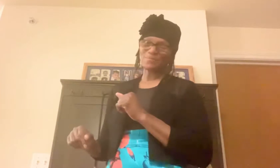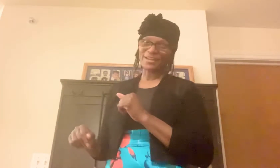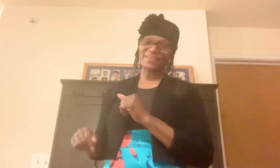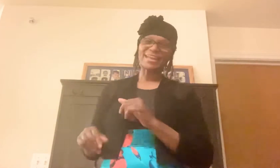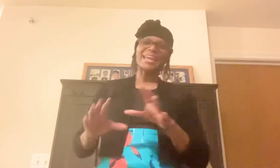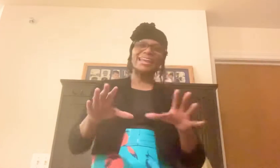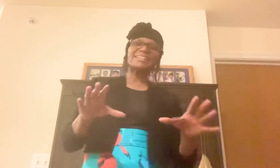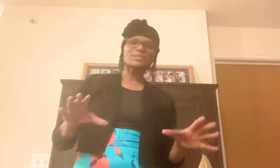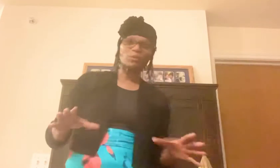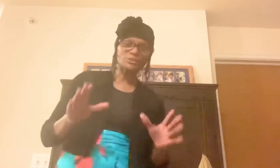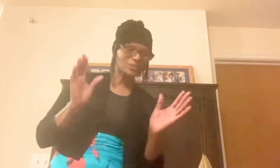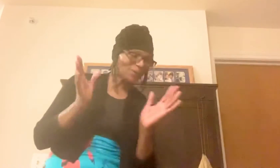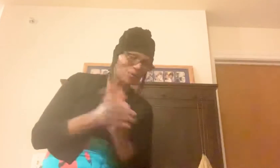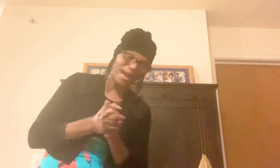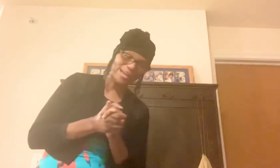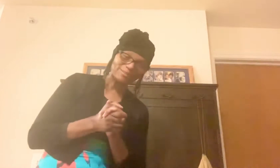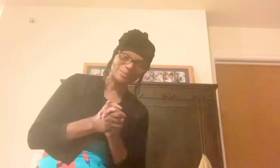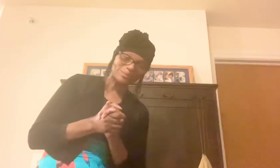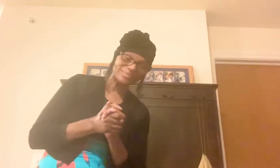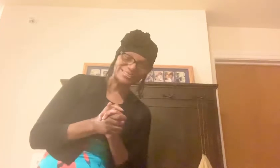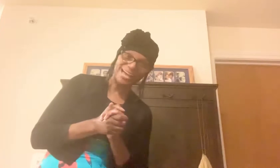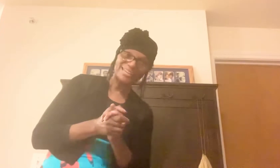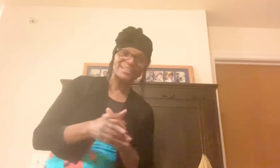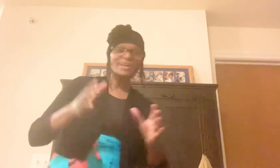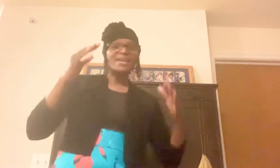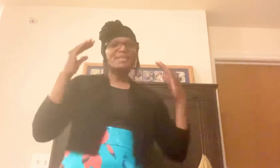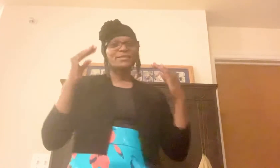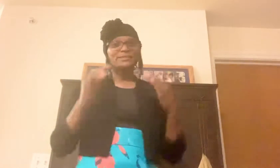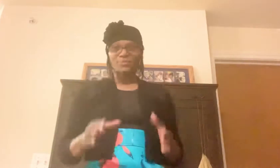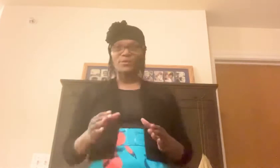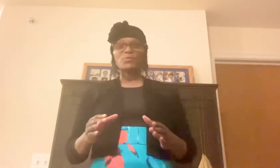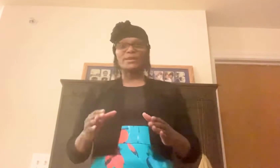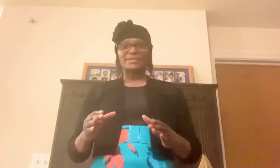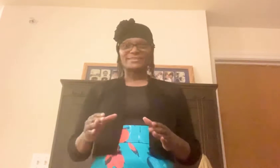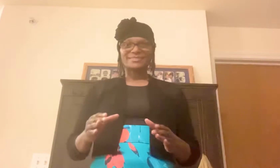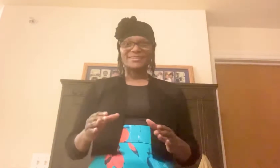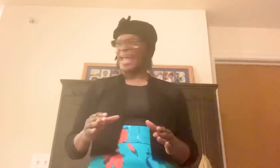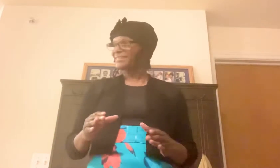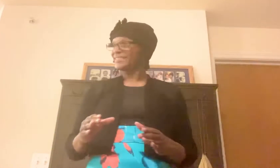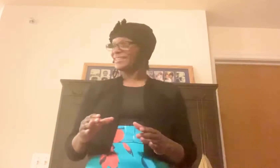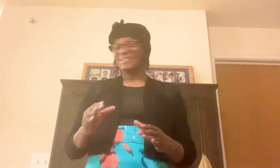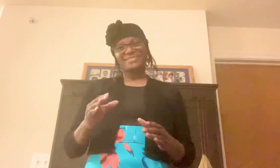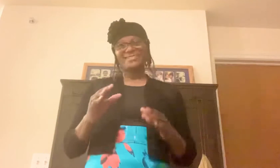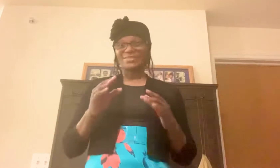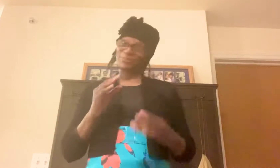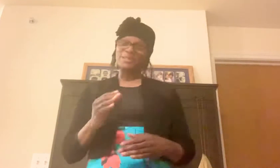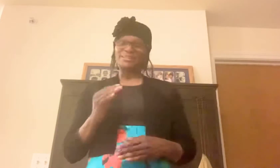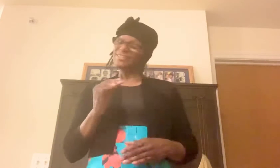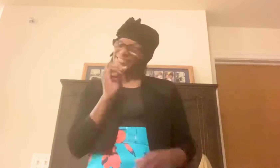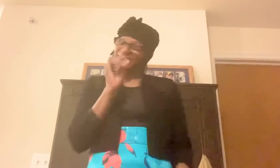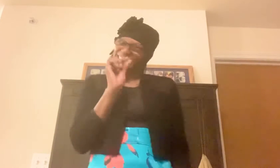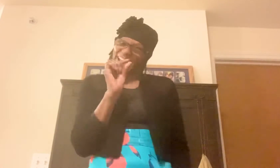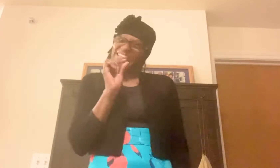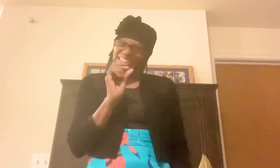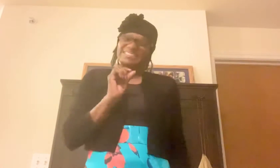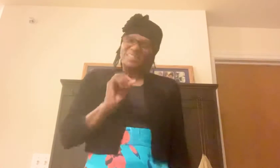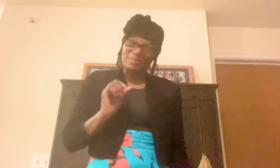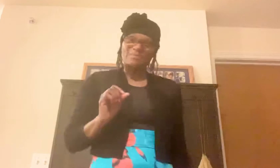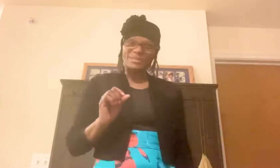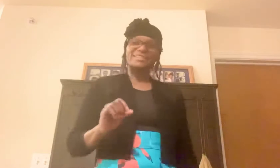mary and i just want you to know i am so excited three weeks actually three a day less than three weeks